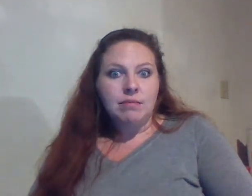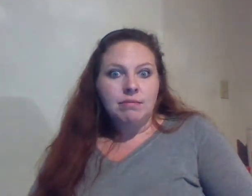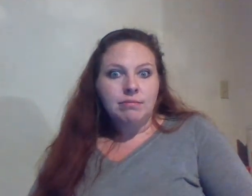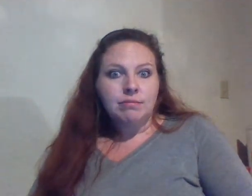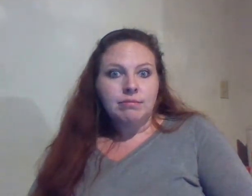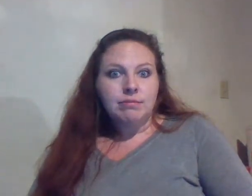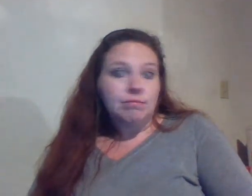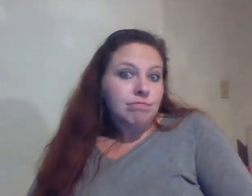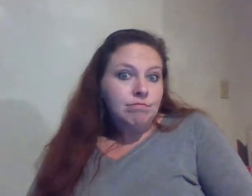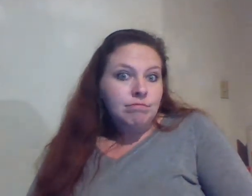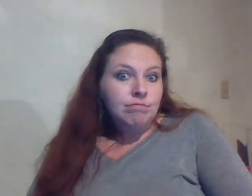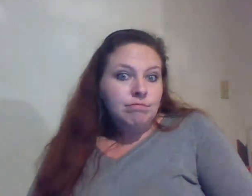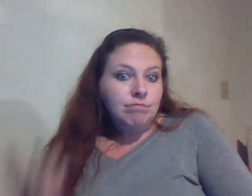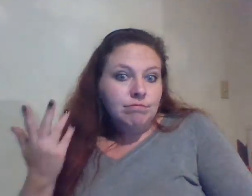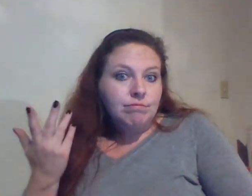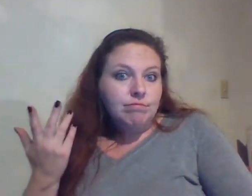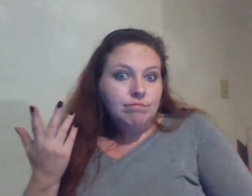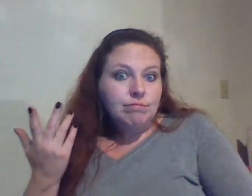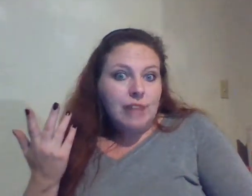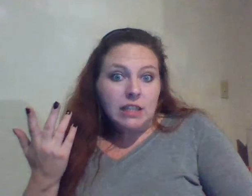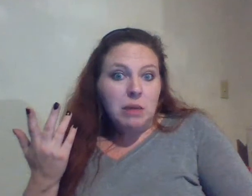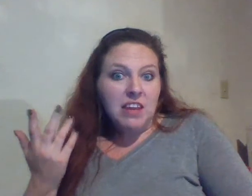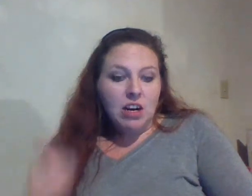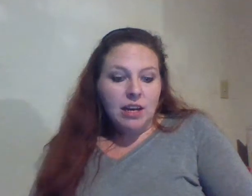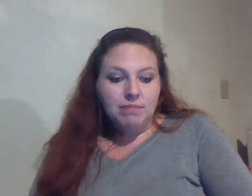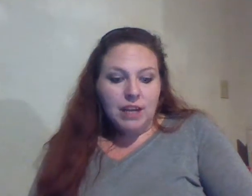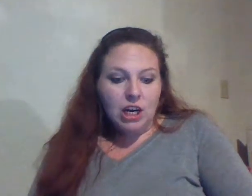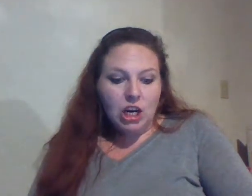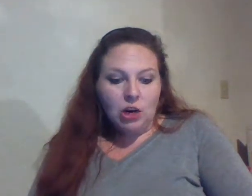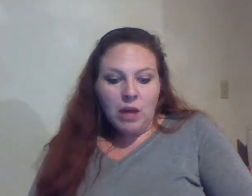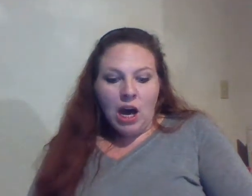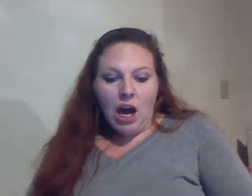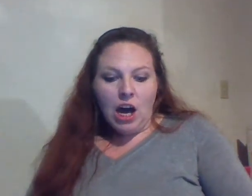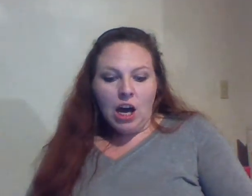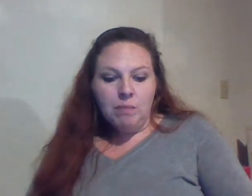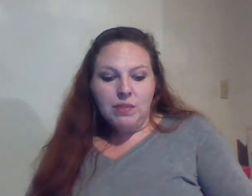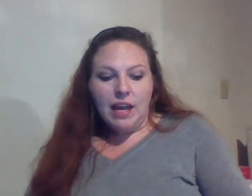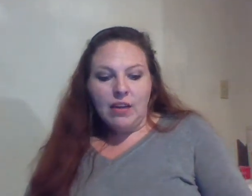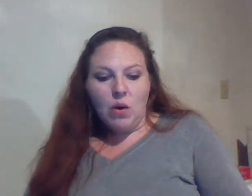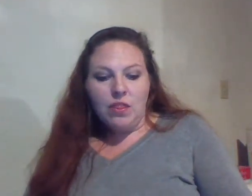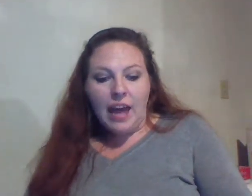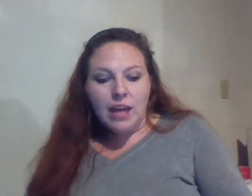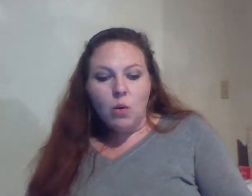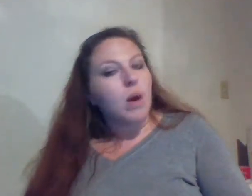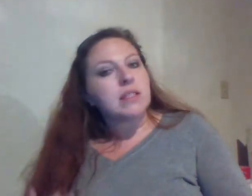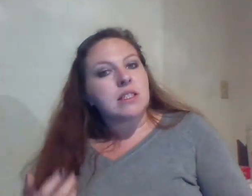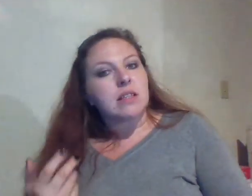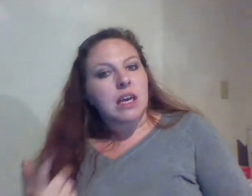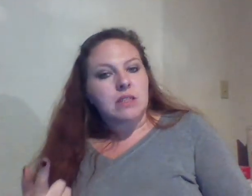that's my theory there you go um then once the key is